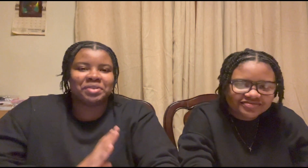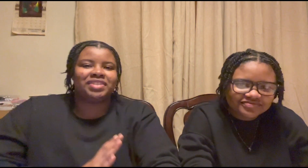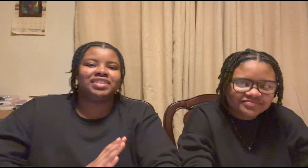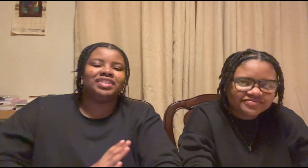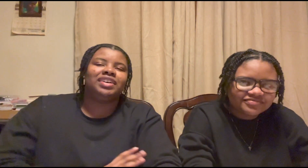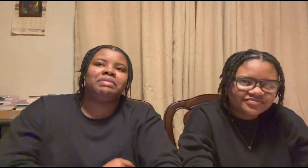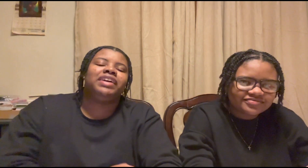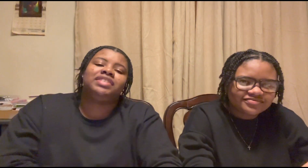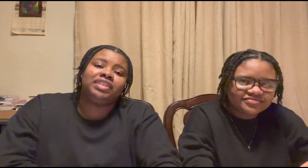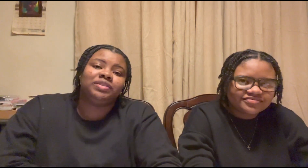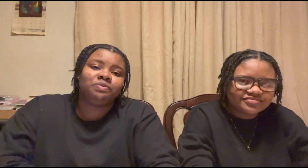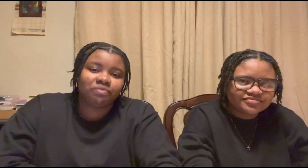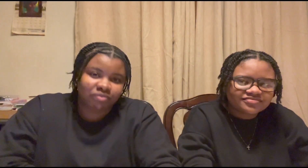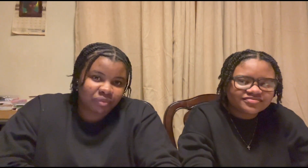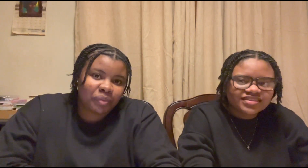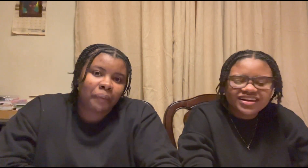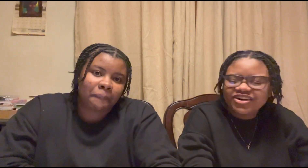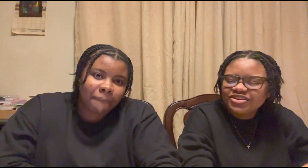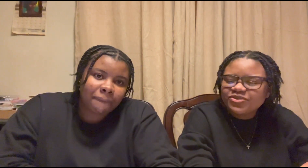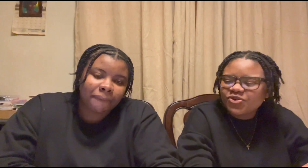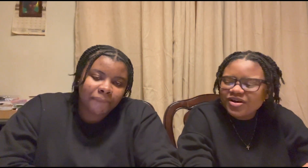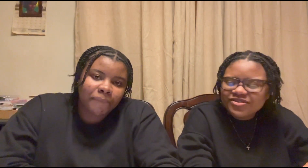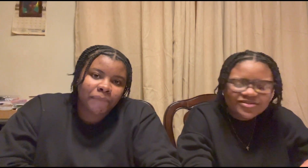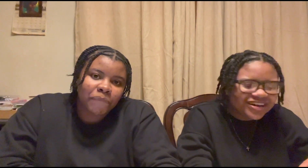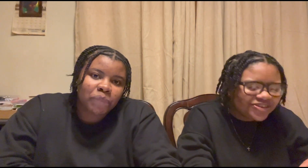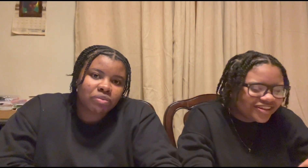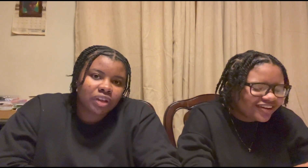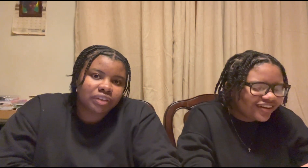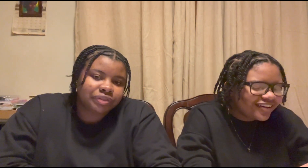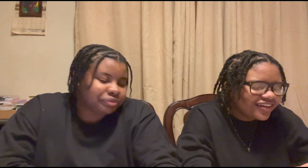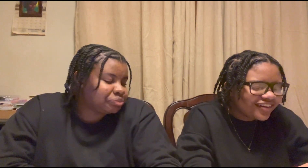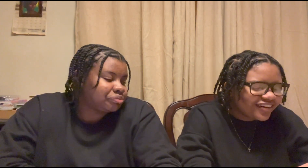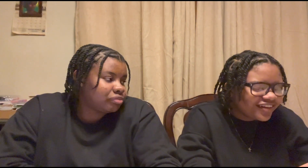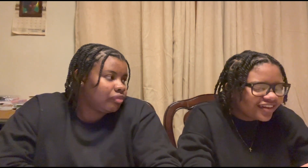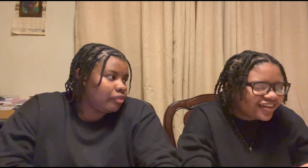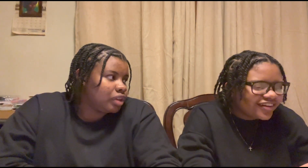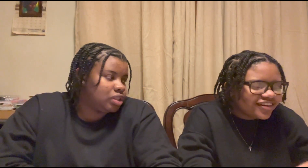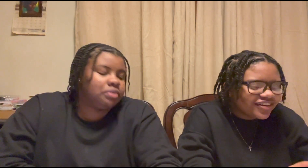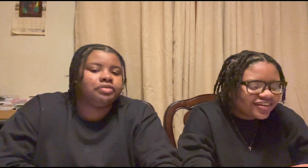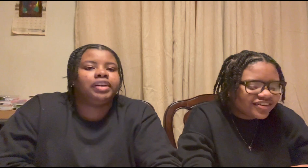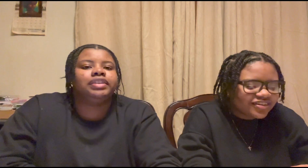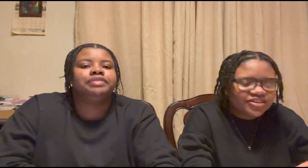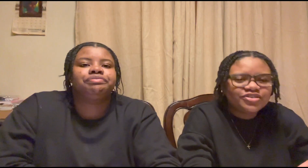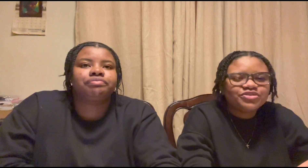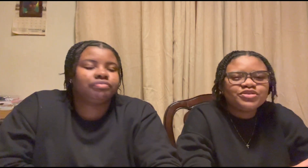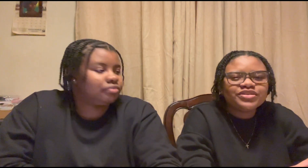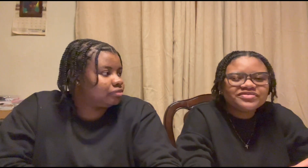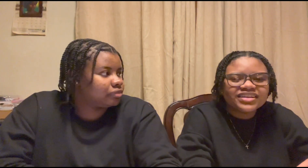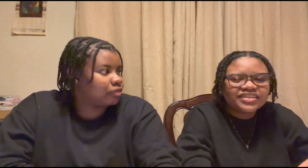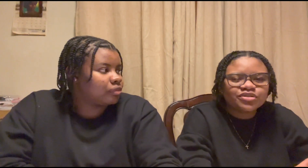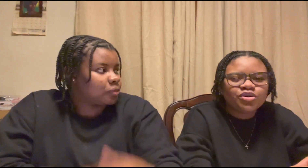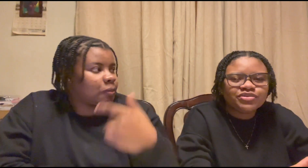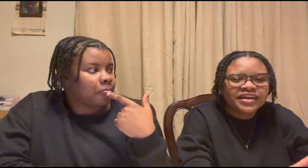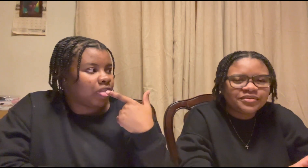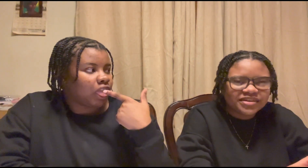go to um iceland are you what what do you see fire girl you don't even like the cold anyways